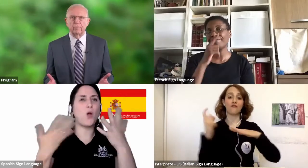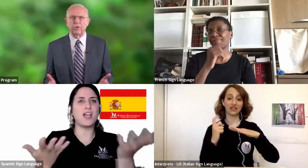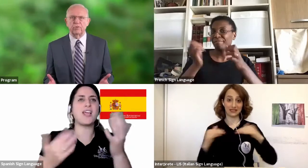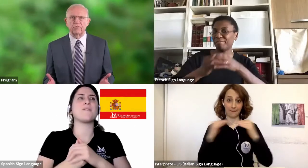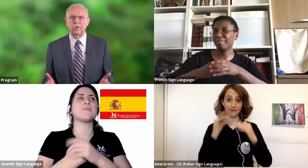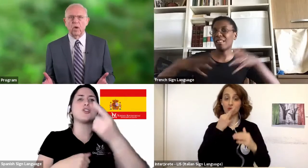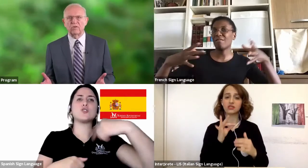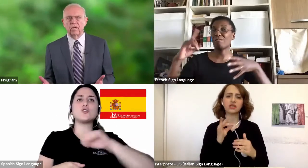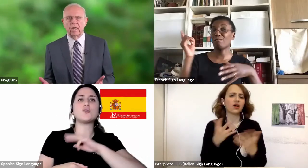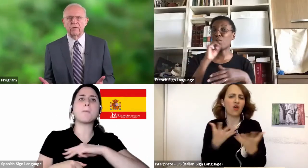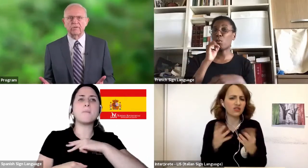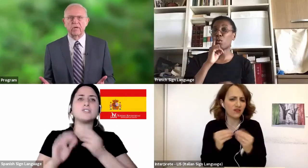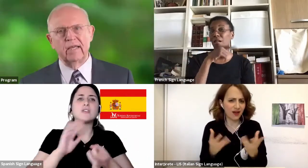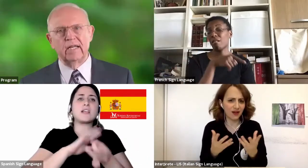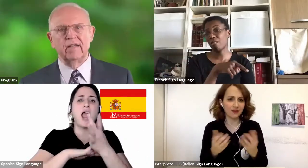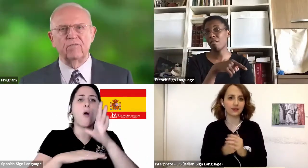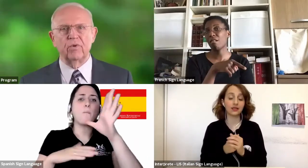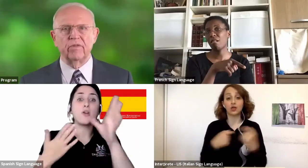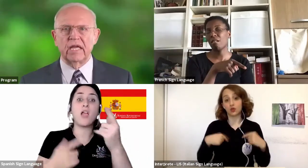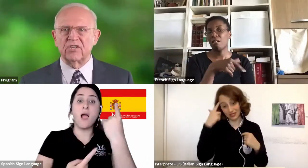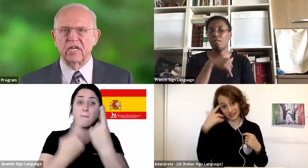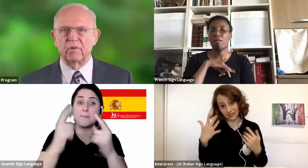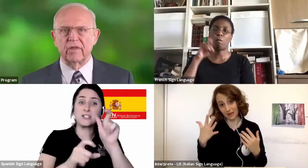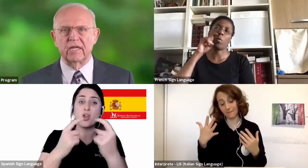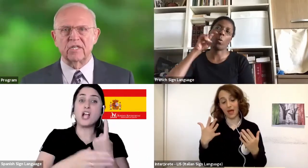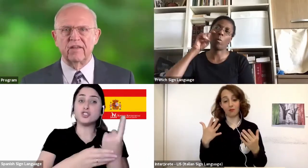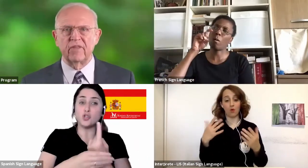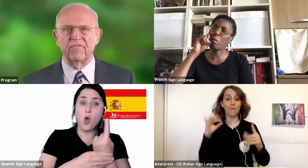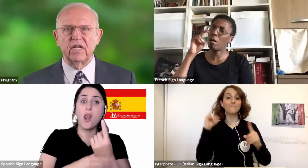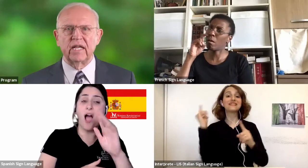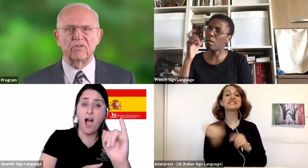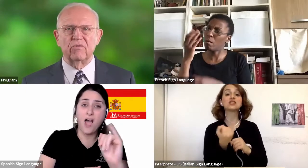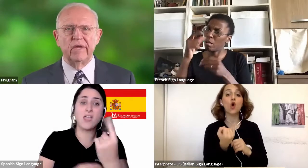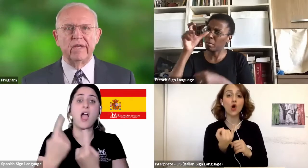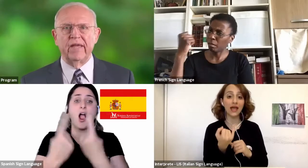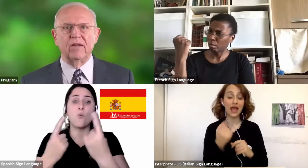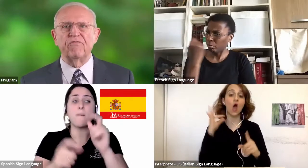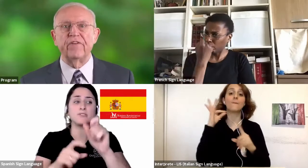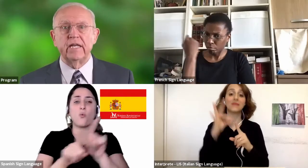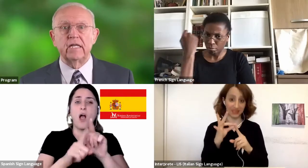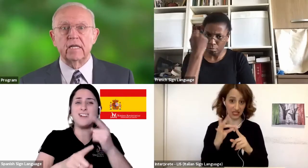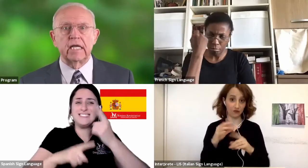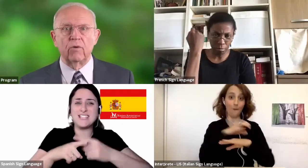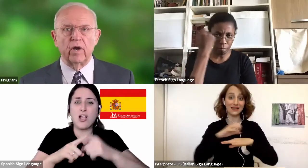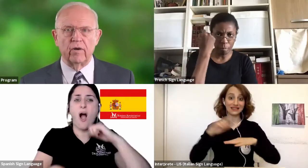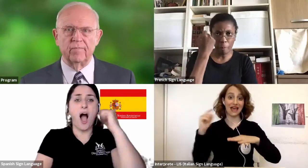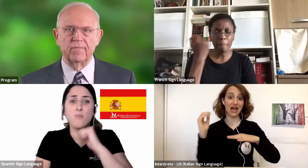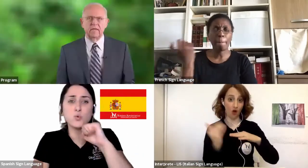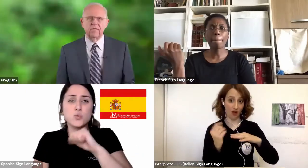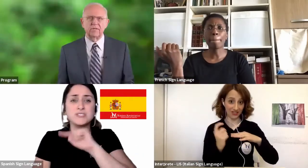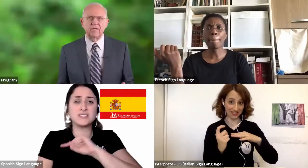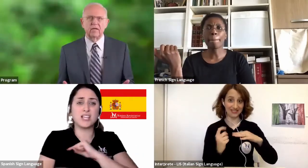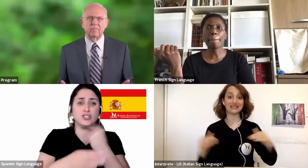have been abused, while still others live with a stigma that has left them feeling as though they don't fit in anywhere.